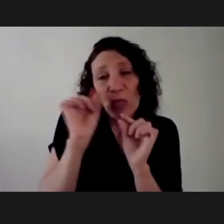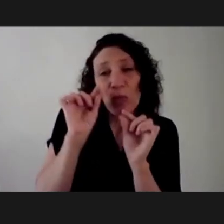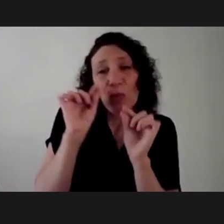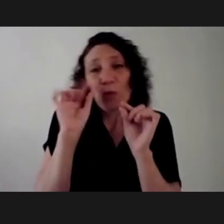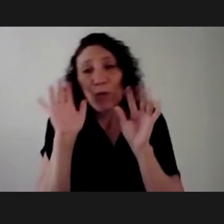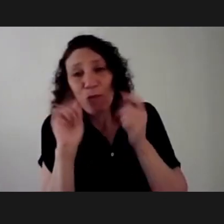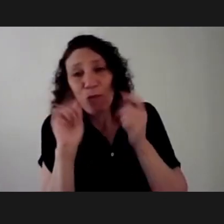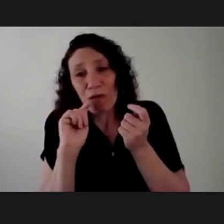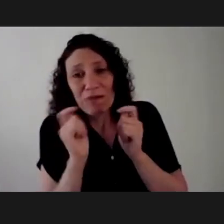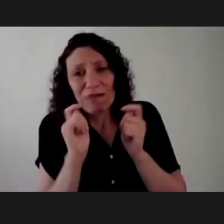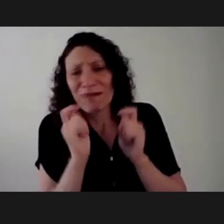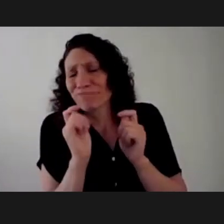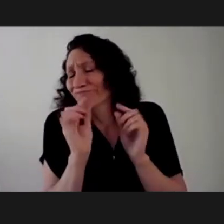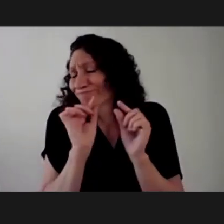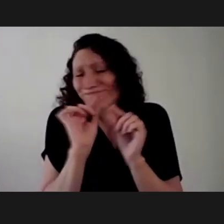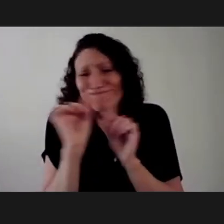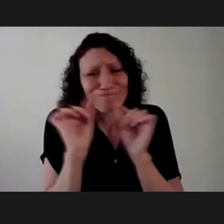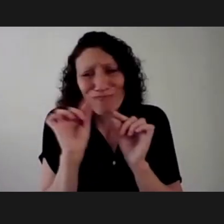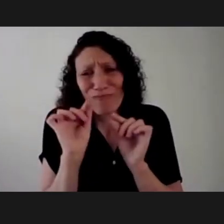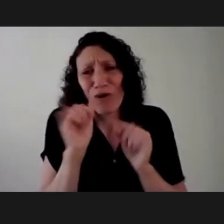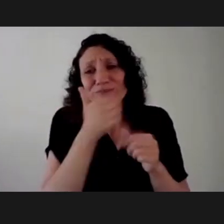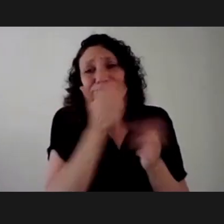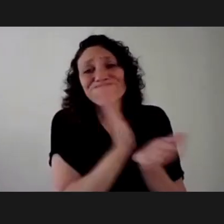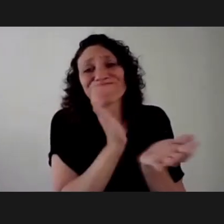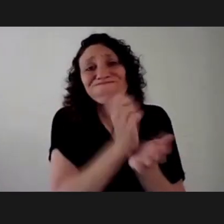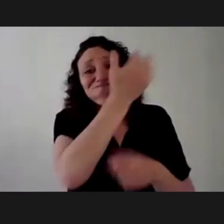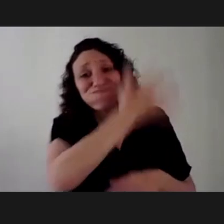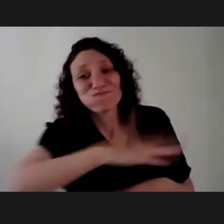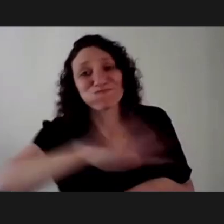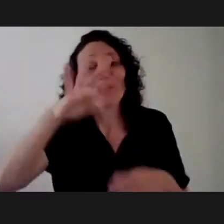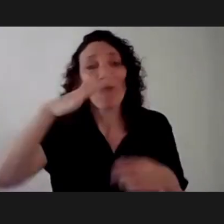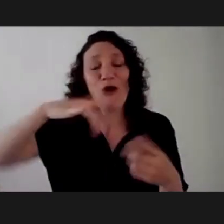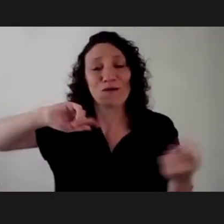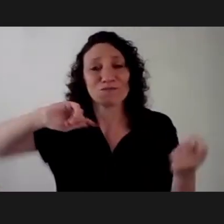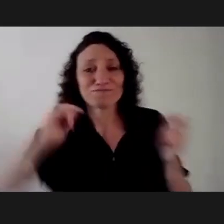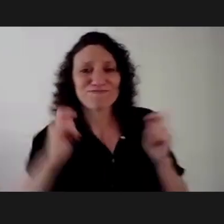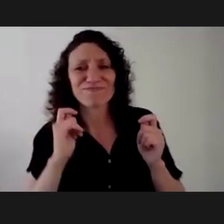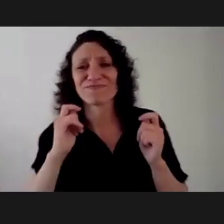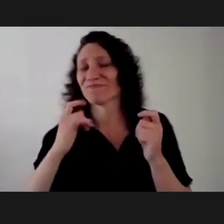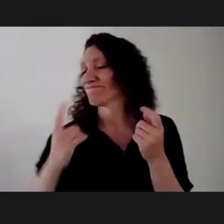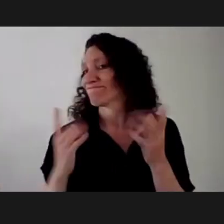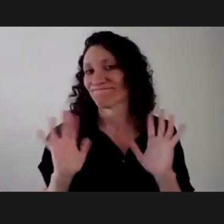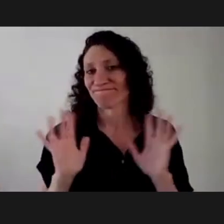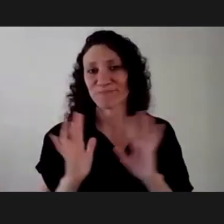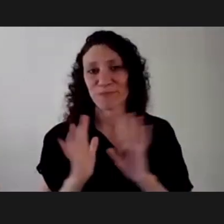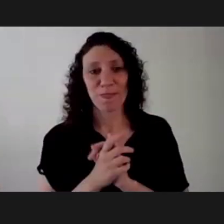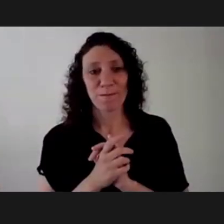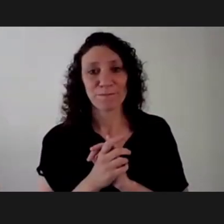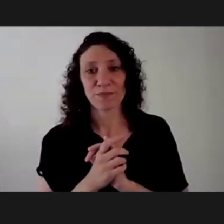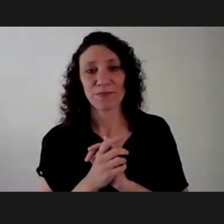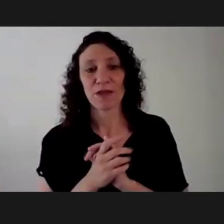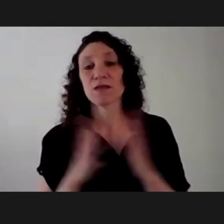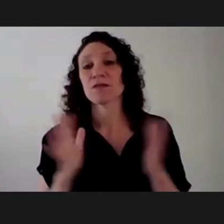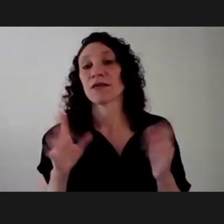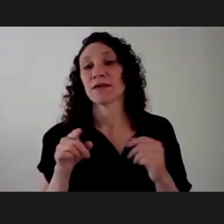stars, green and purple waves show fans in the